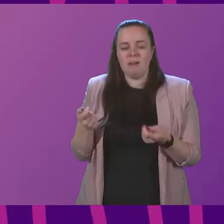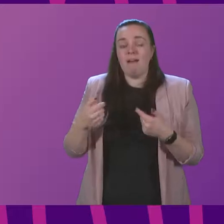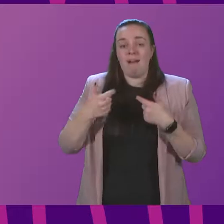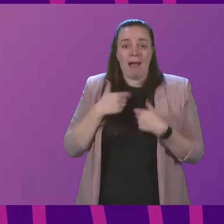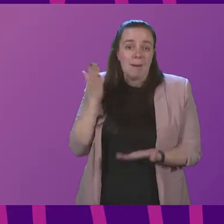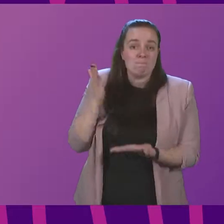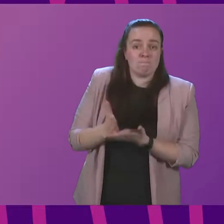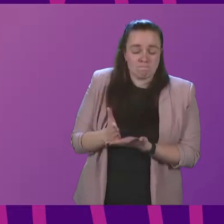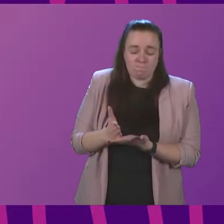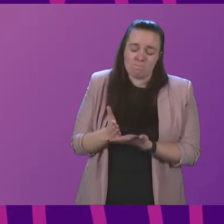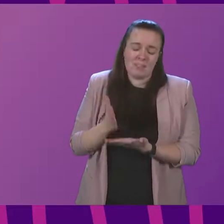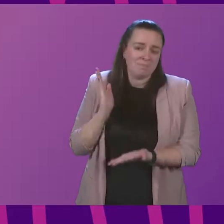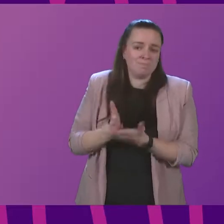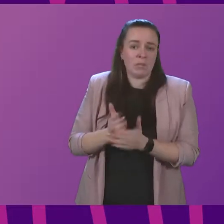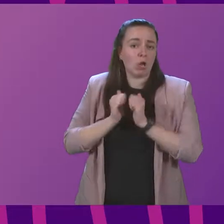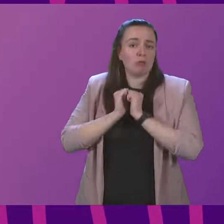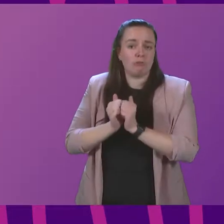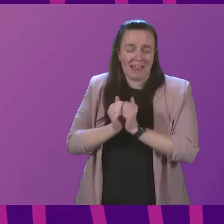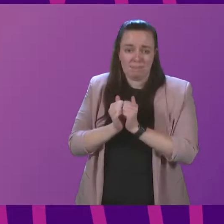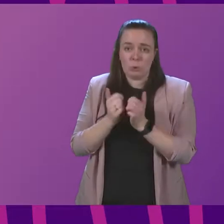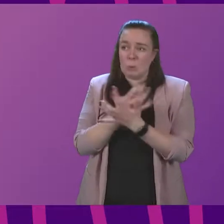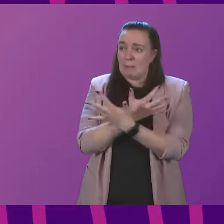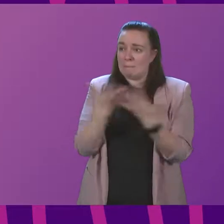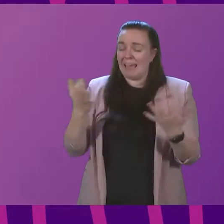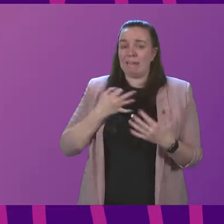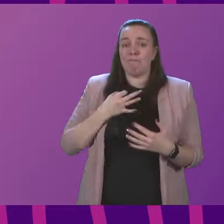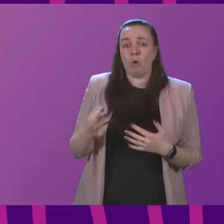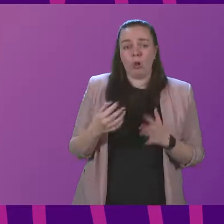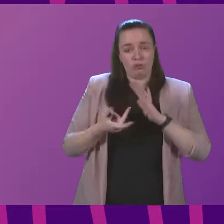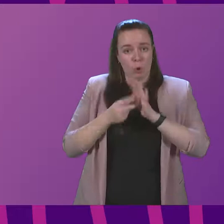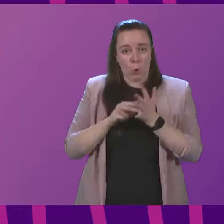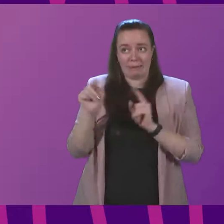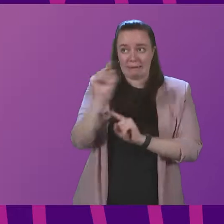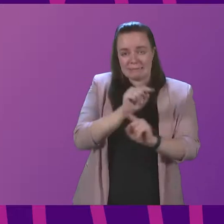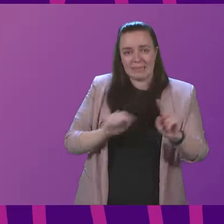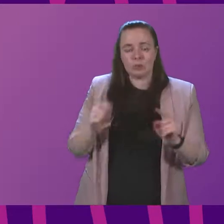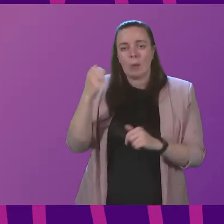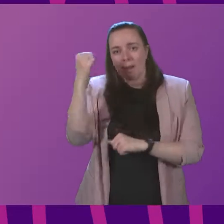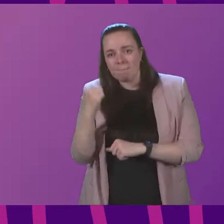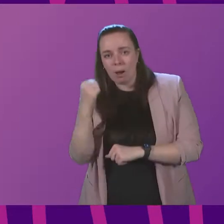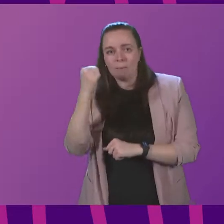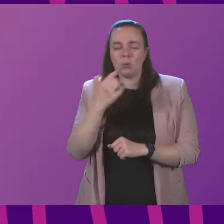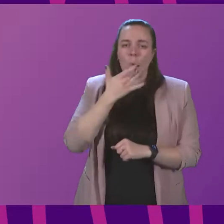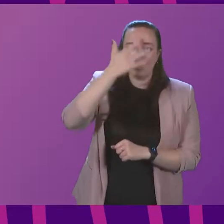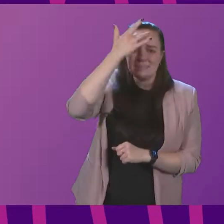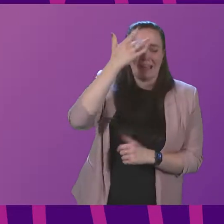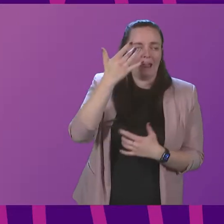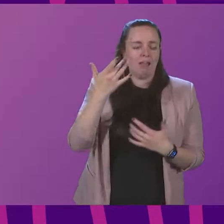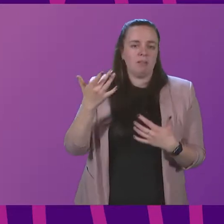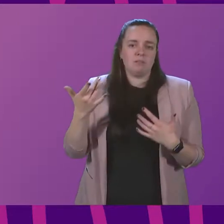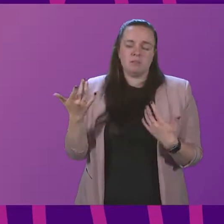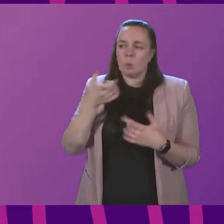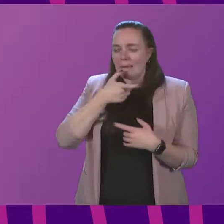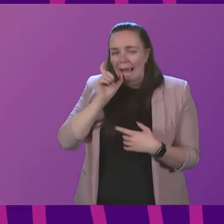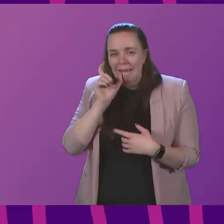am certainly profoundly grateful to the various voluntary organisations, to pubs, to hotels, to